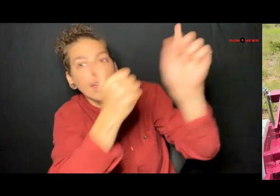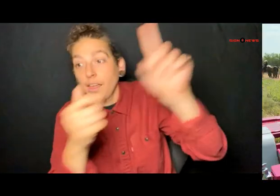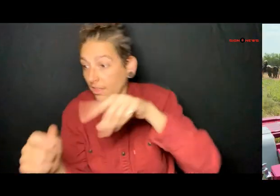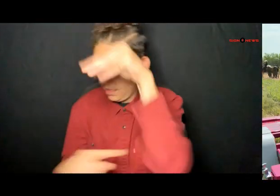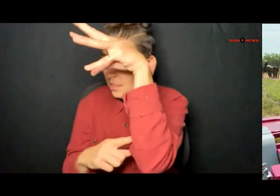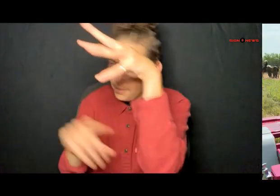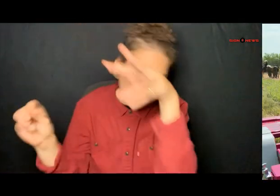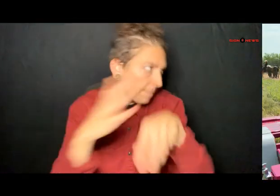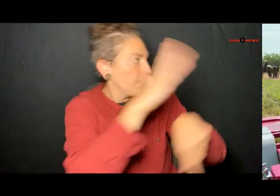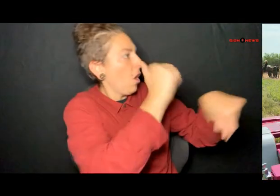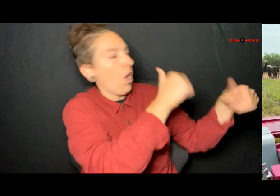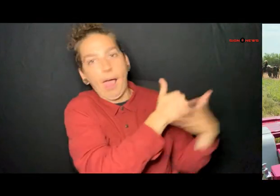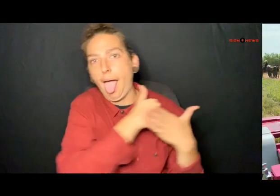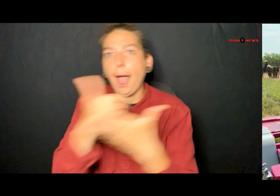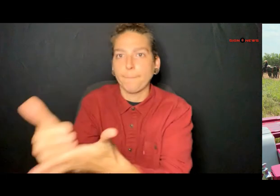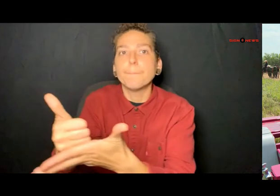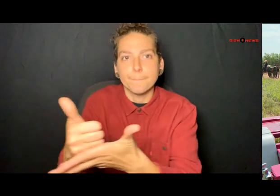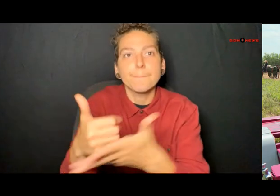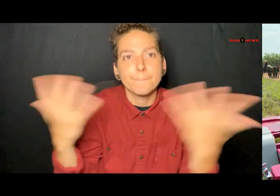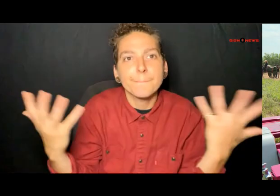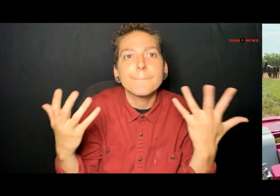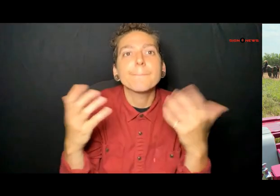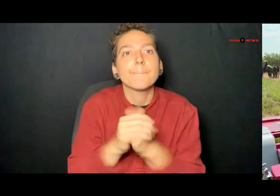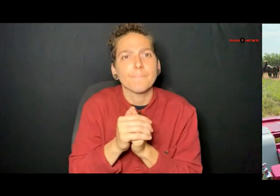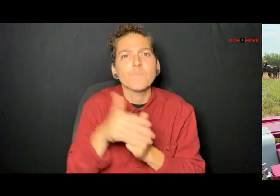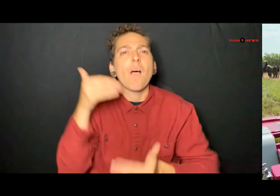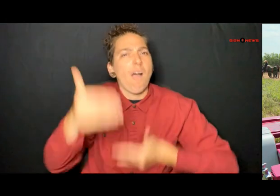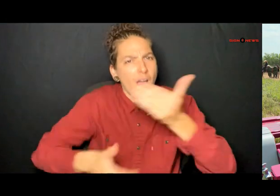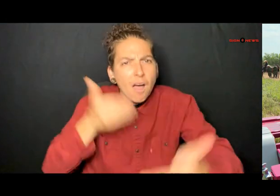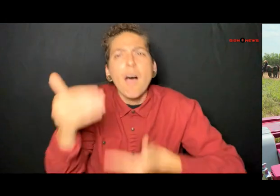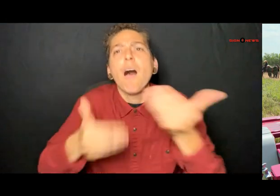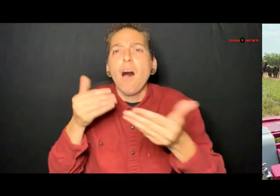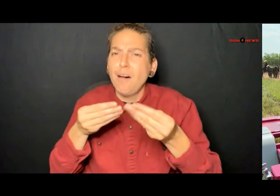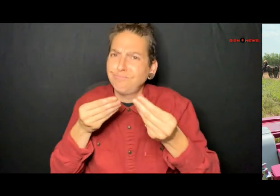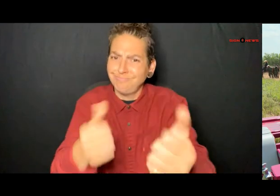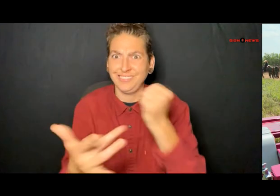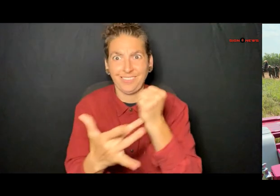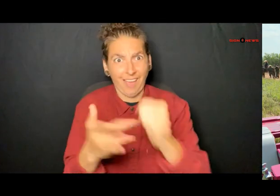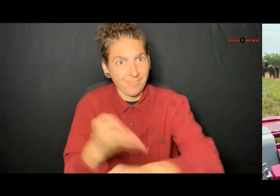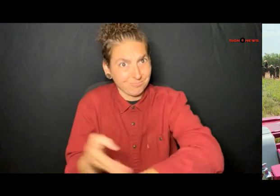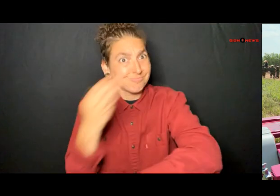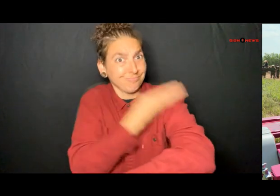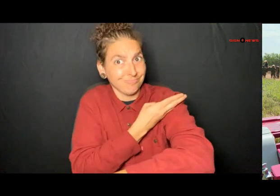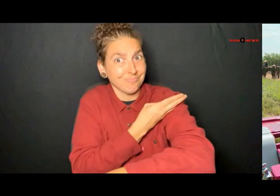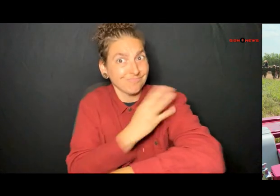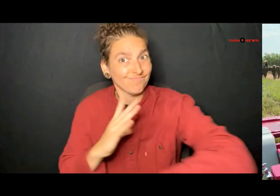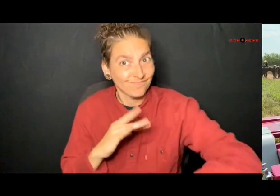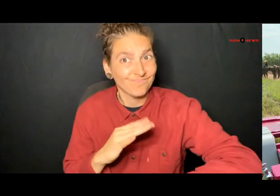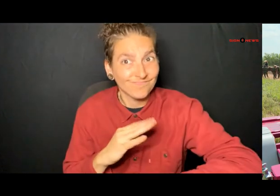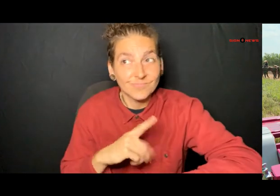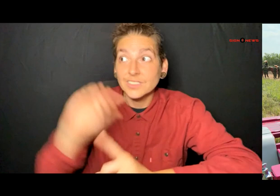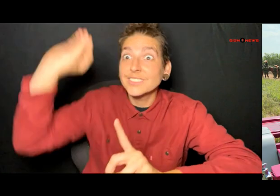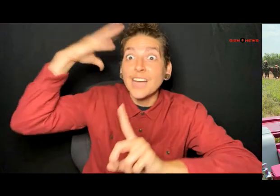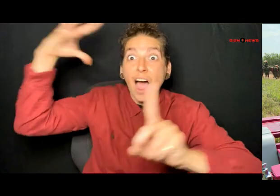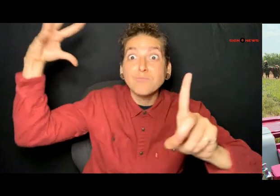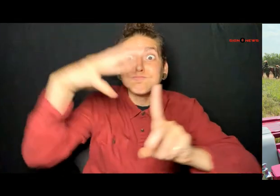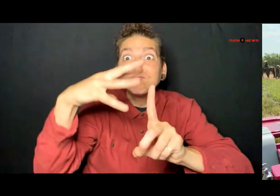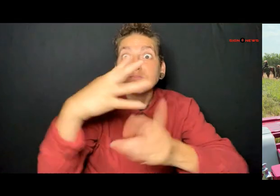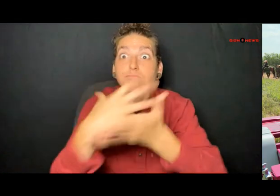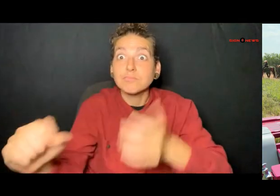this just takes it to a whole nother level much more efficient it's all solar powered it's never going to run